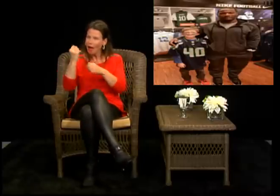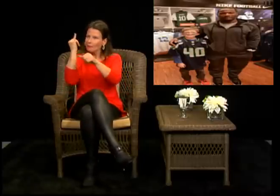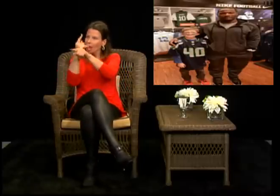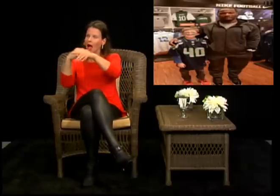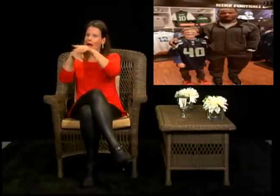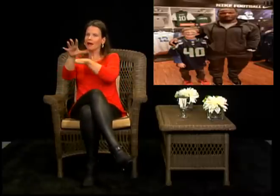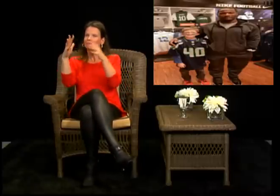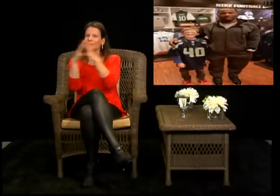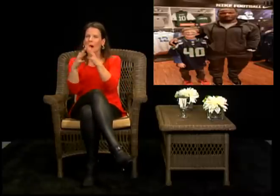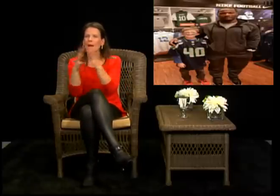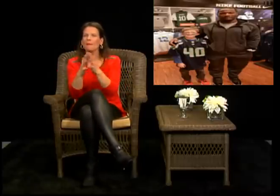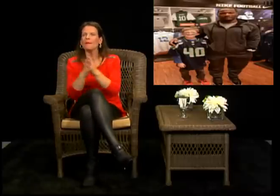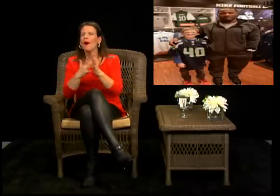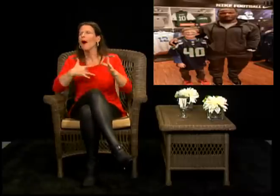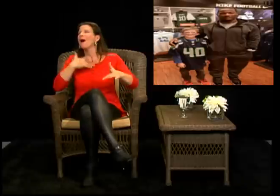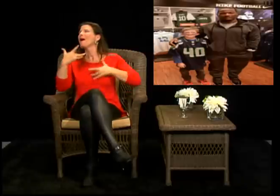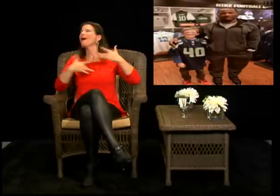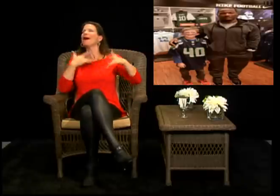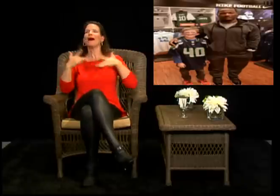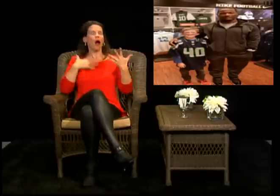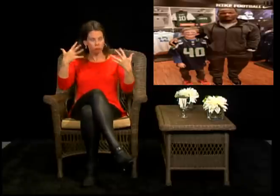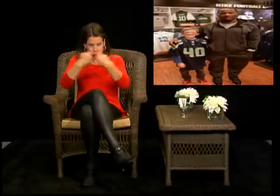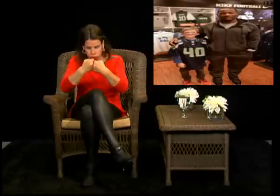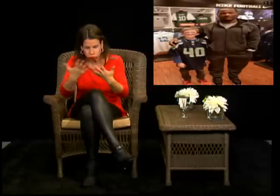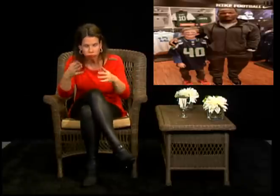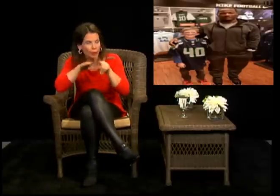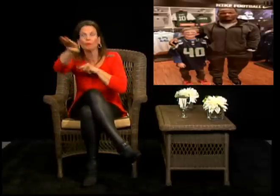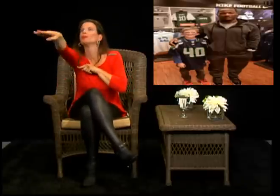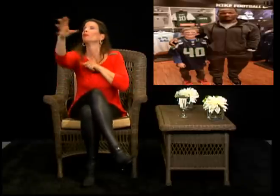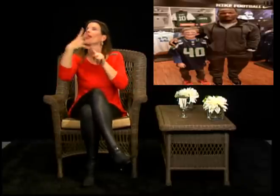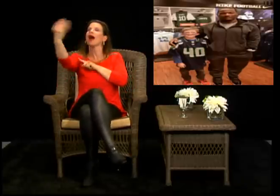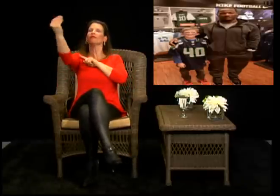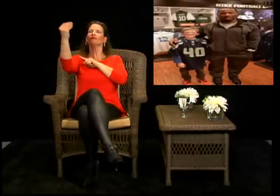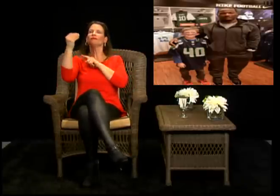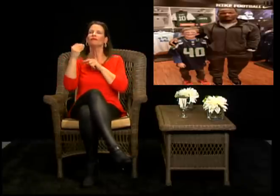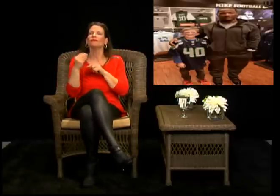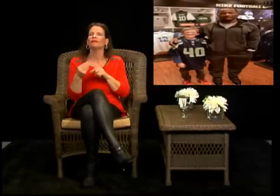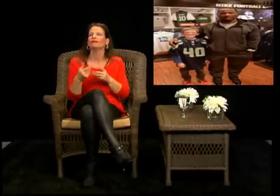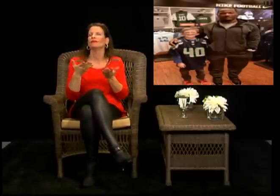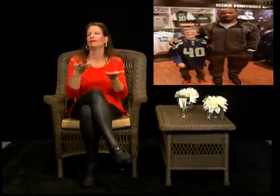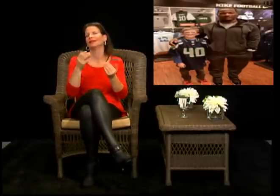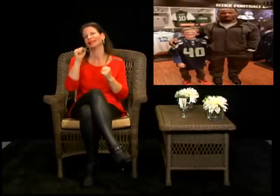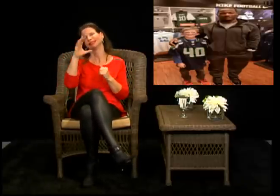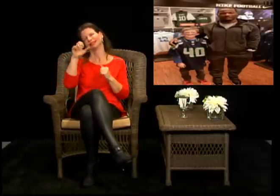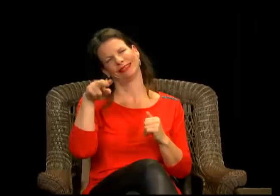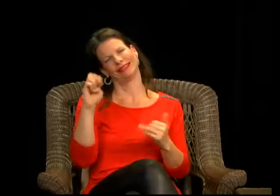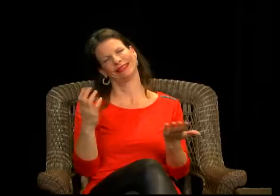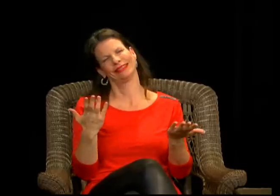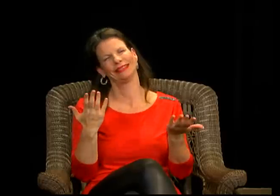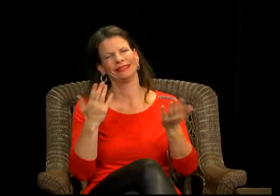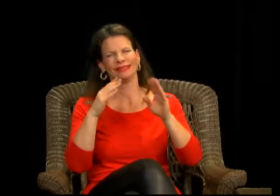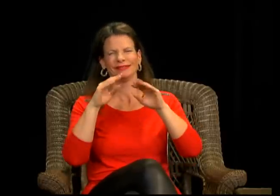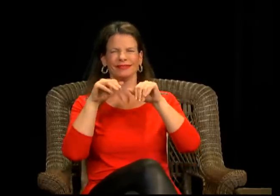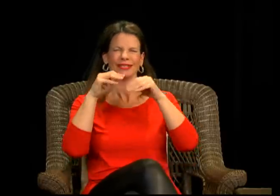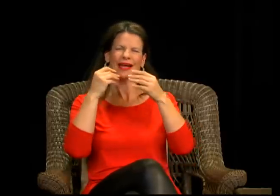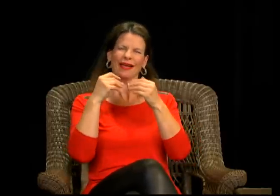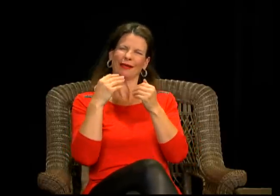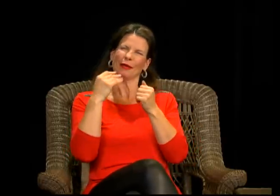meet you. And he was, he actually did, he showed up and he met this little boy. So it was such a wonderful thing. And now to